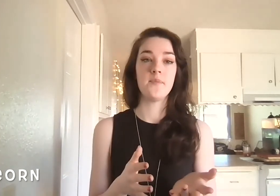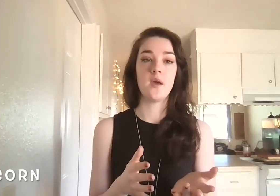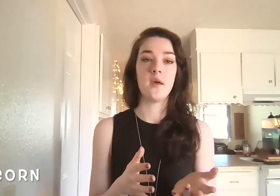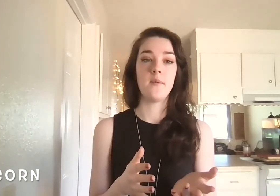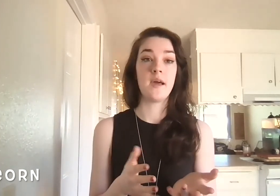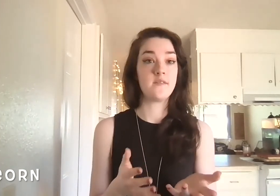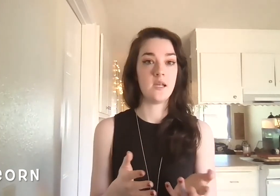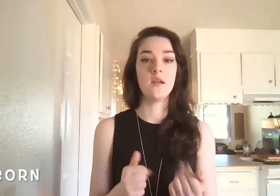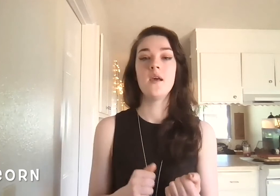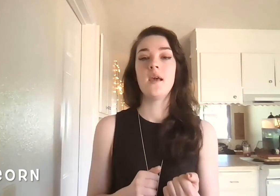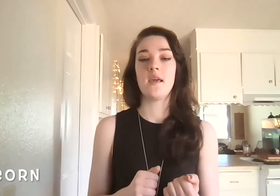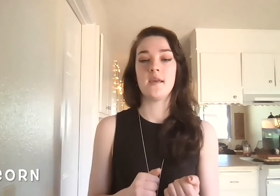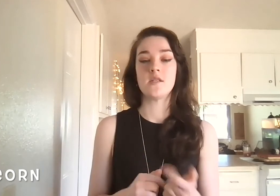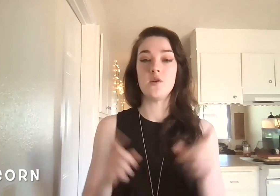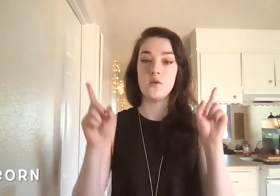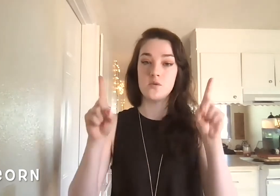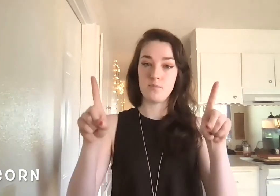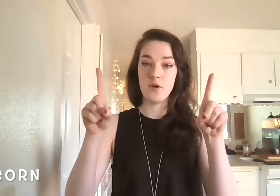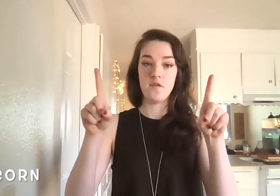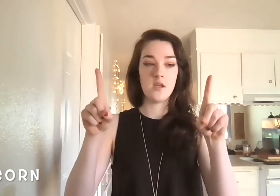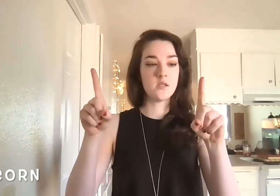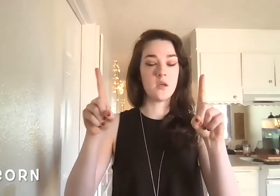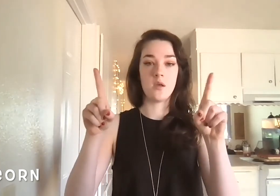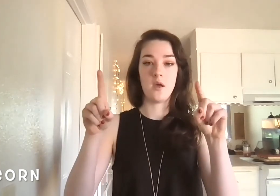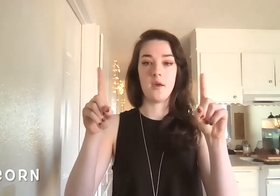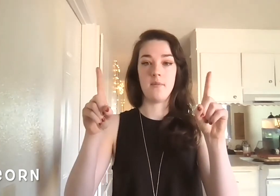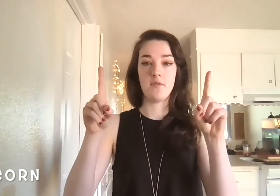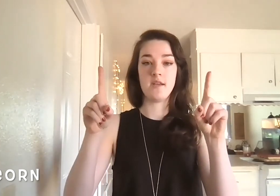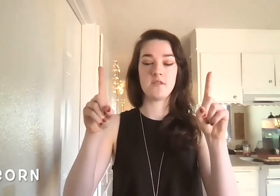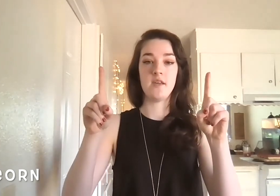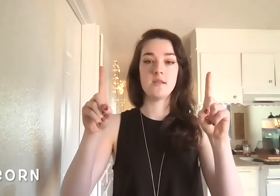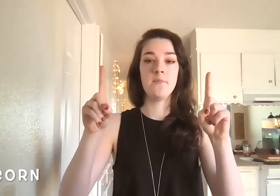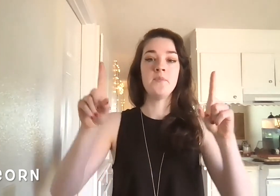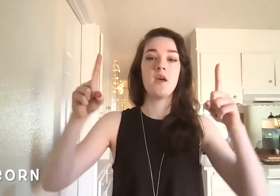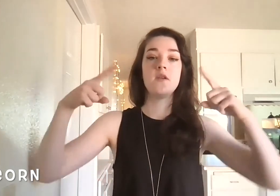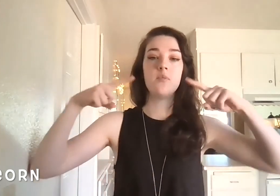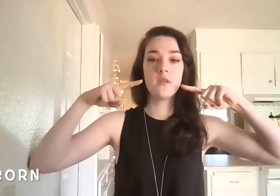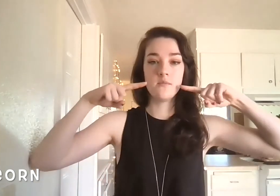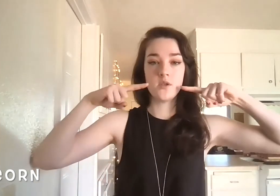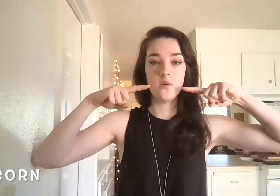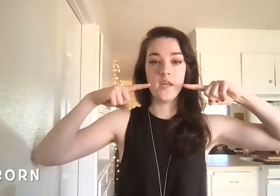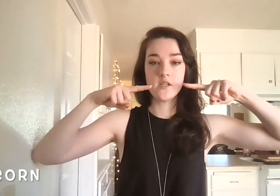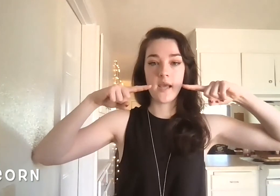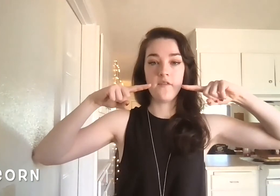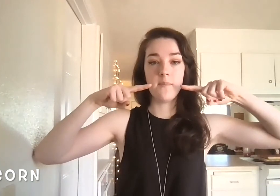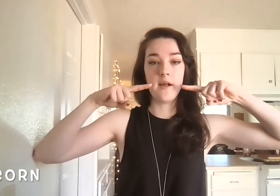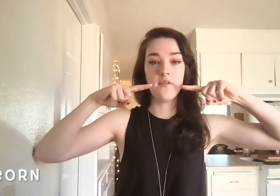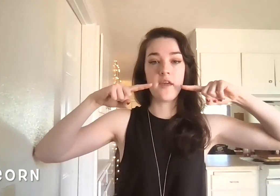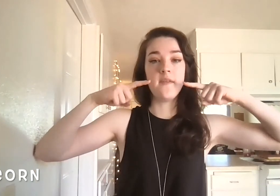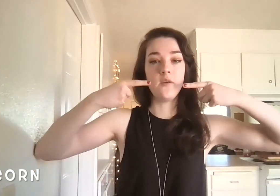that I've seen is you use both fingers, both index And then you bring them to each side of your mouth and then you